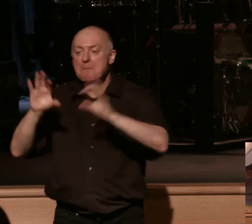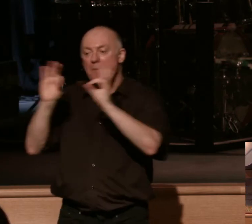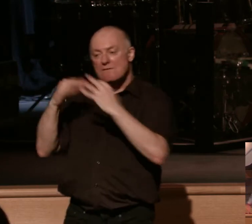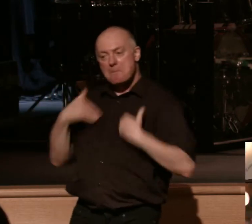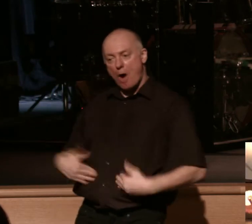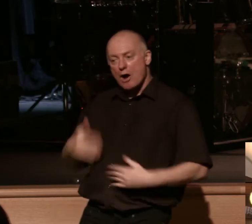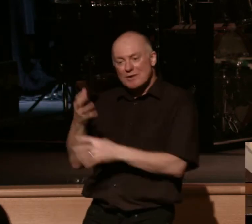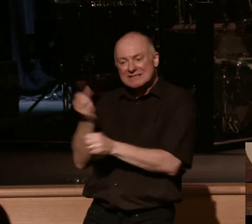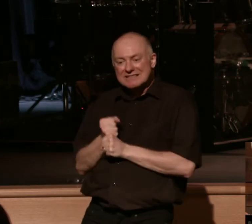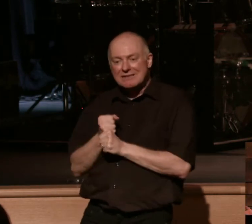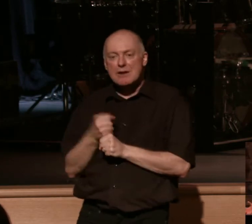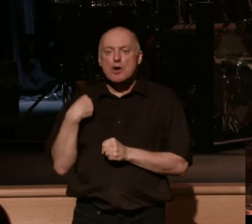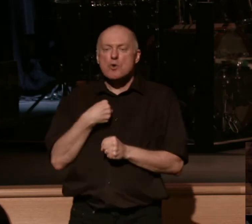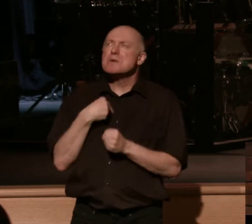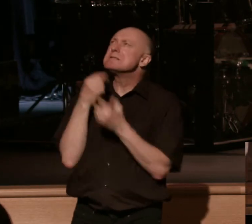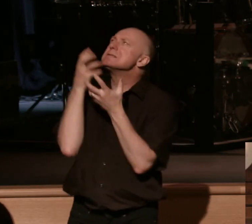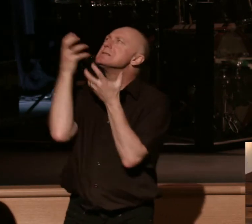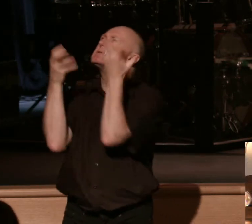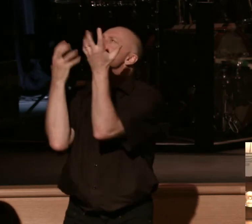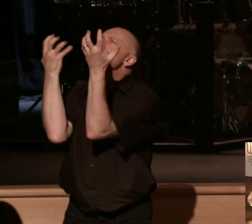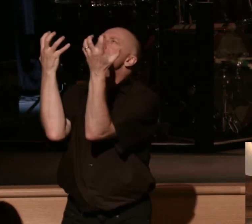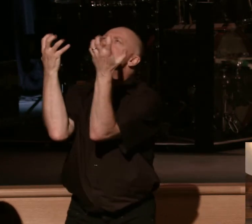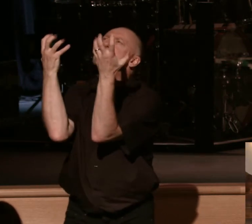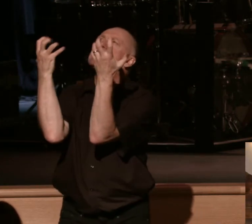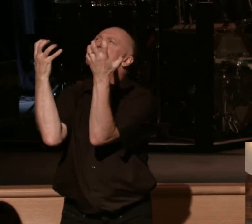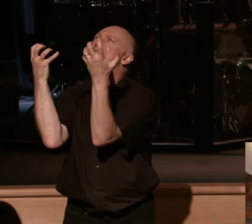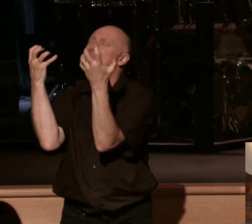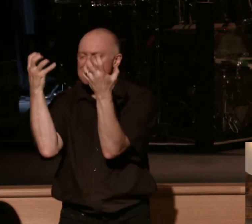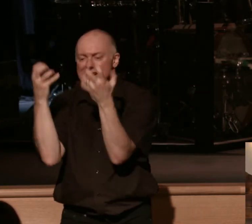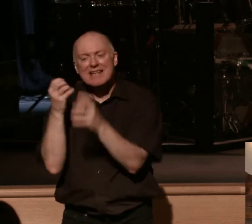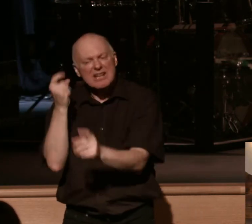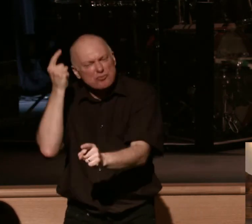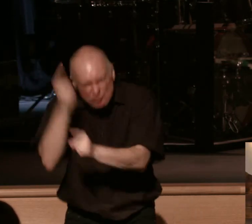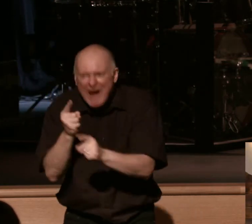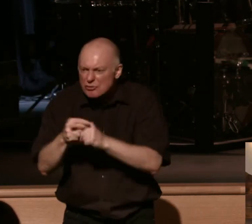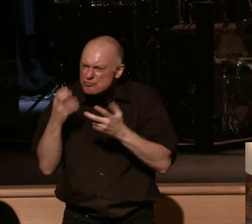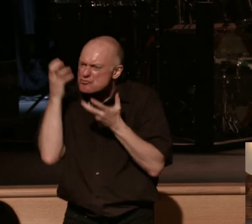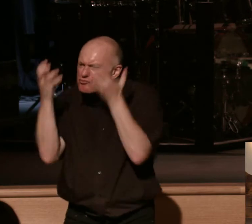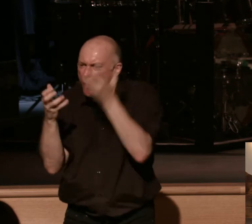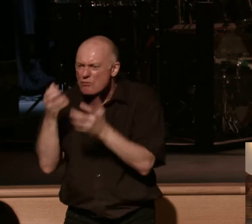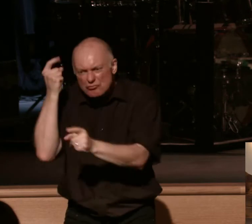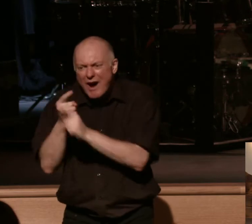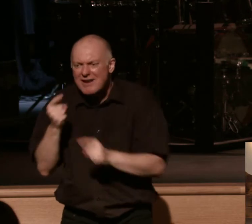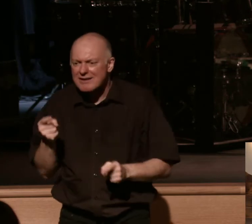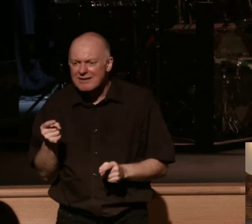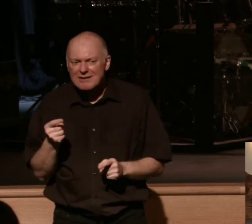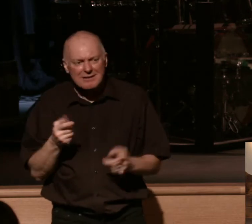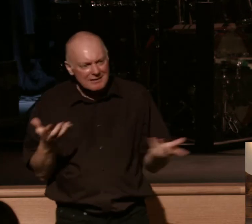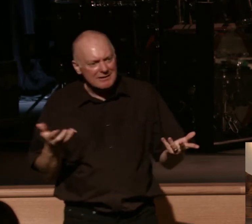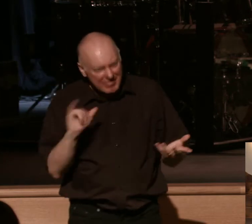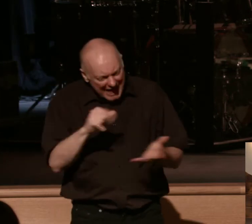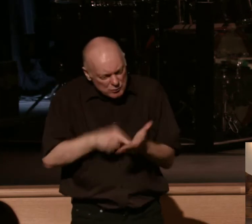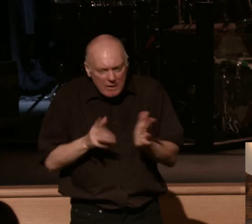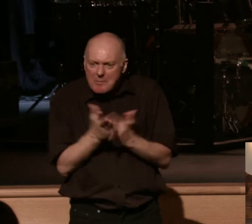so we groan for the it is right to groan it's biblical to groan are we groaning